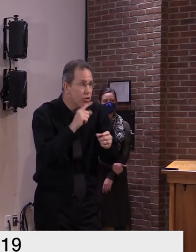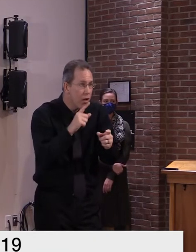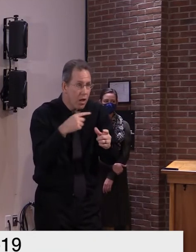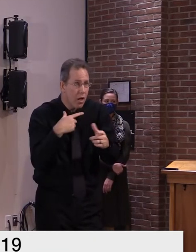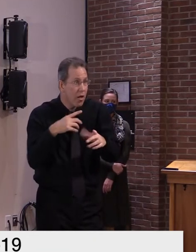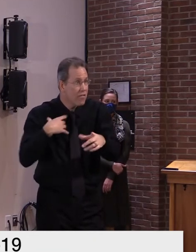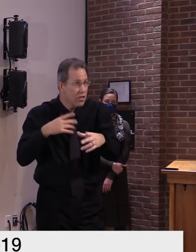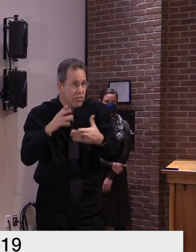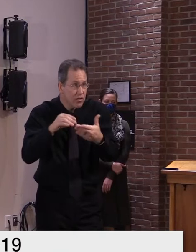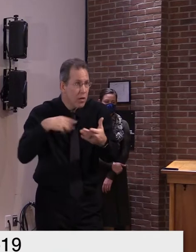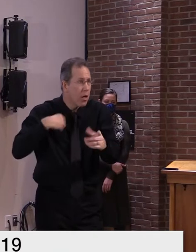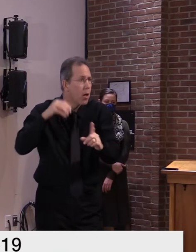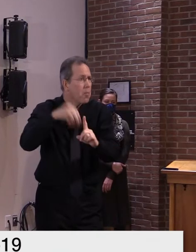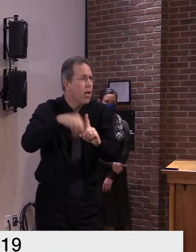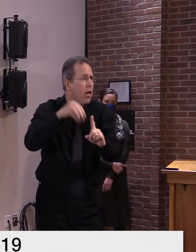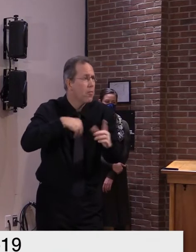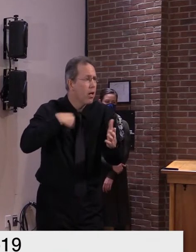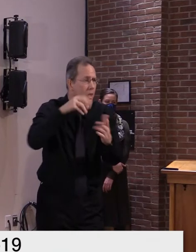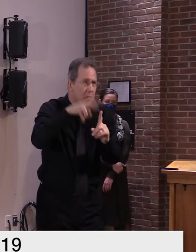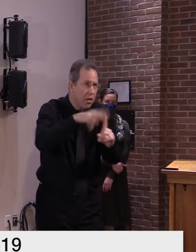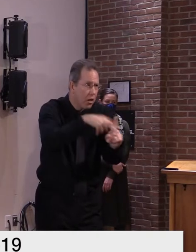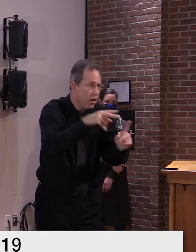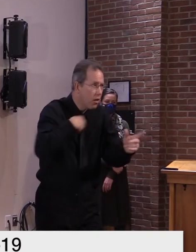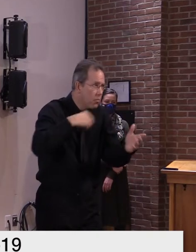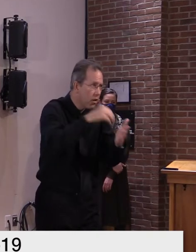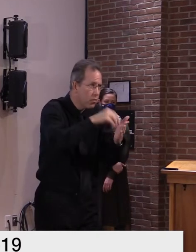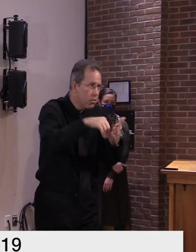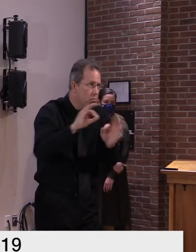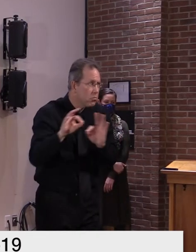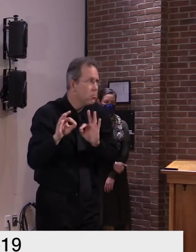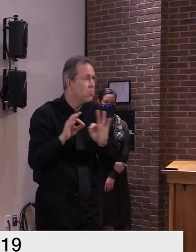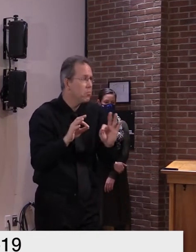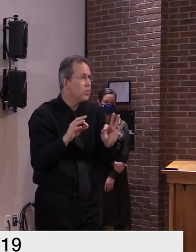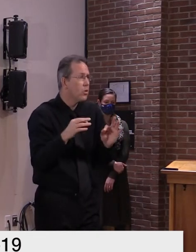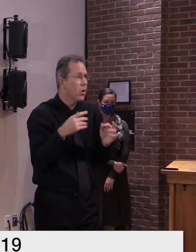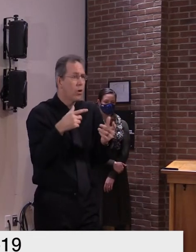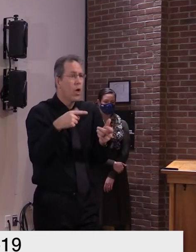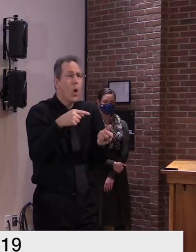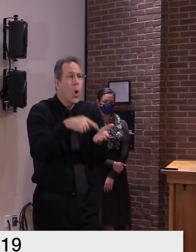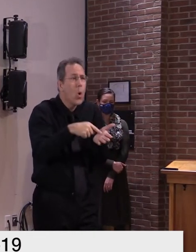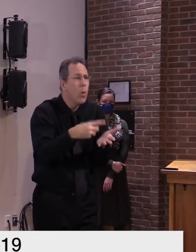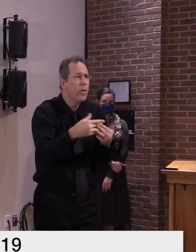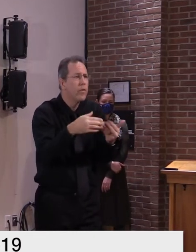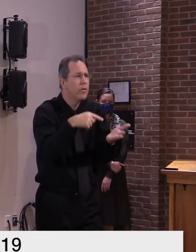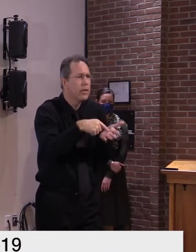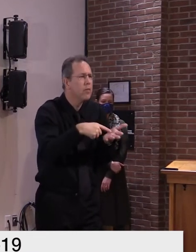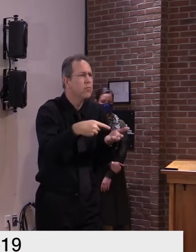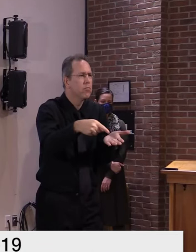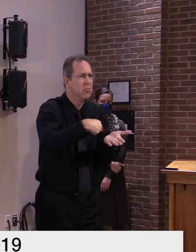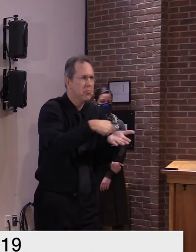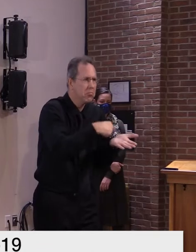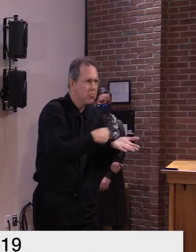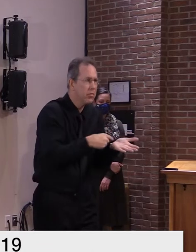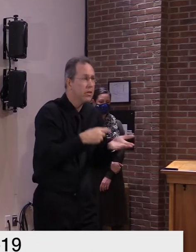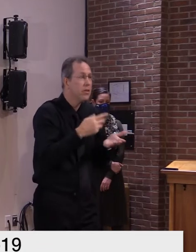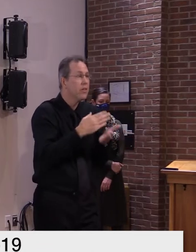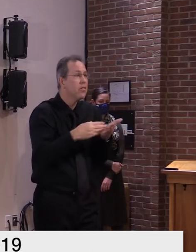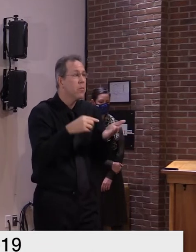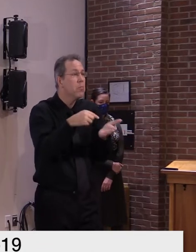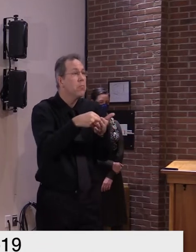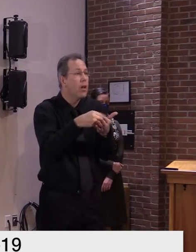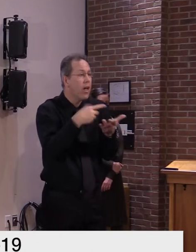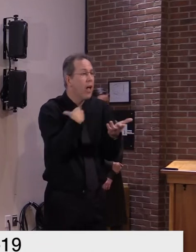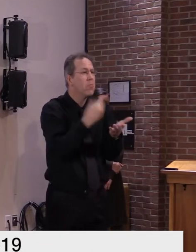we call the reconciliation process so as we do that we do find that some money is pretty dumb because the original